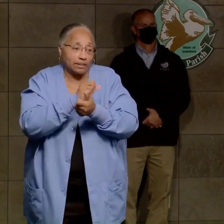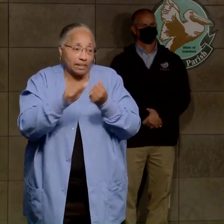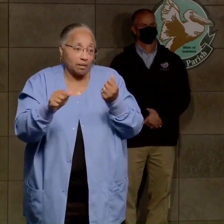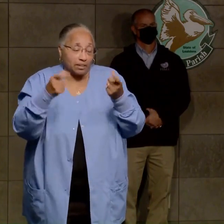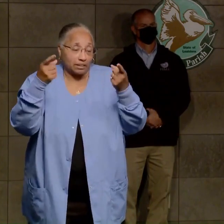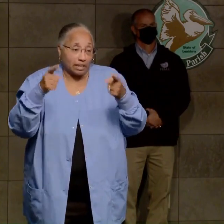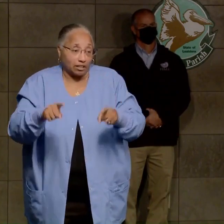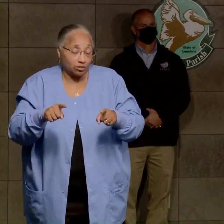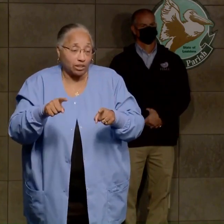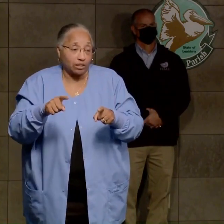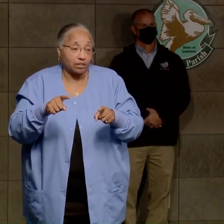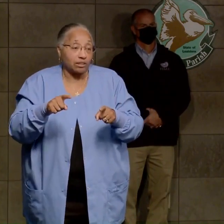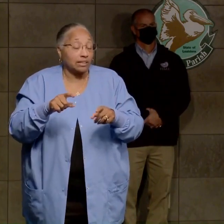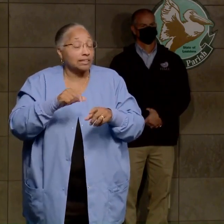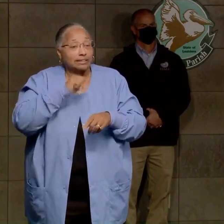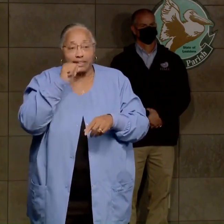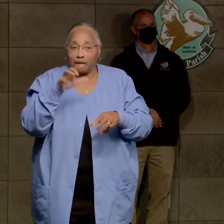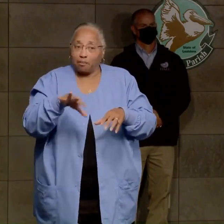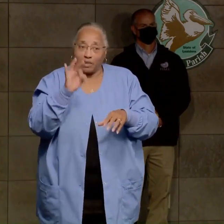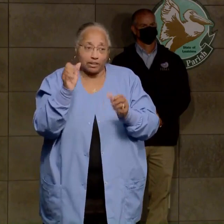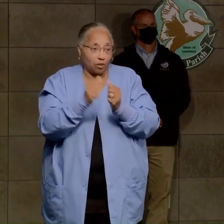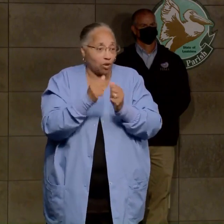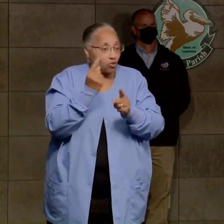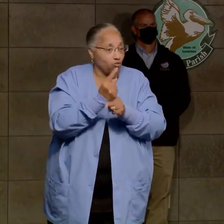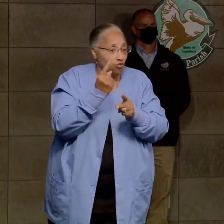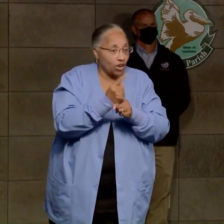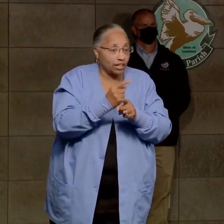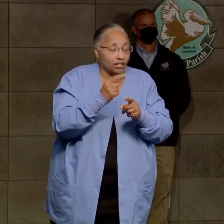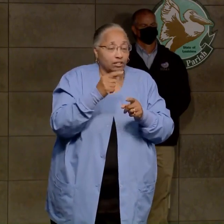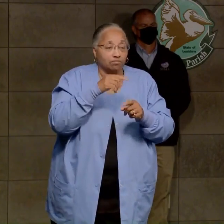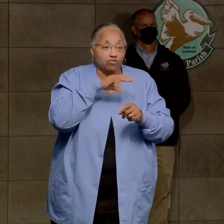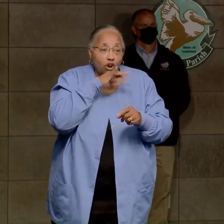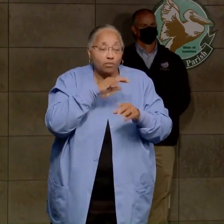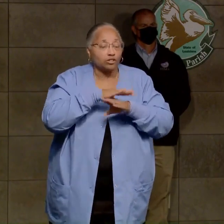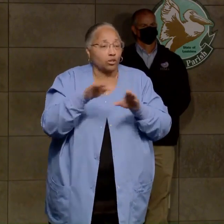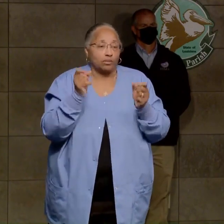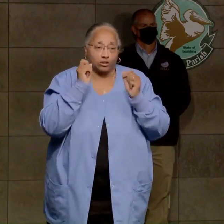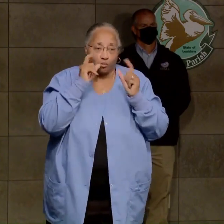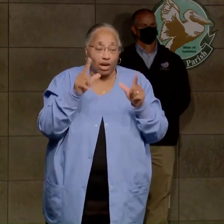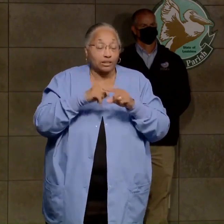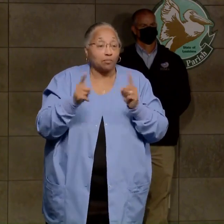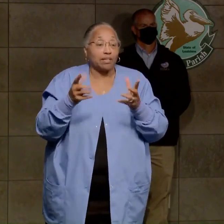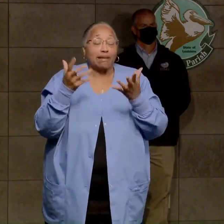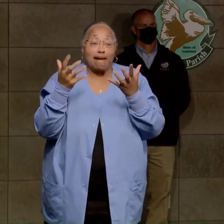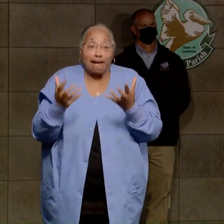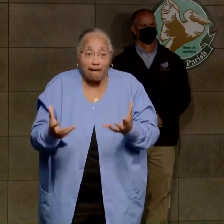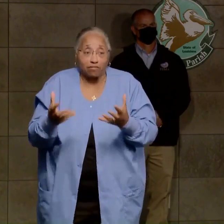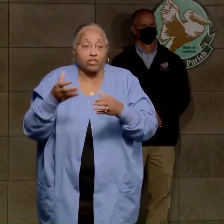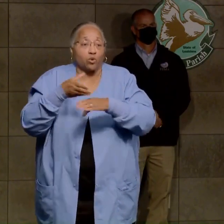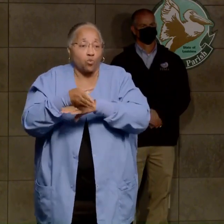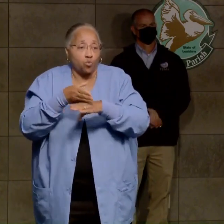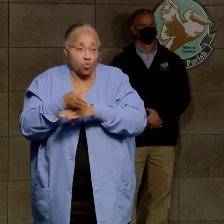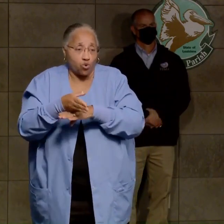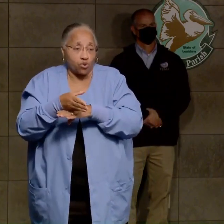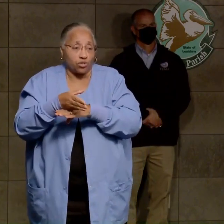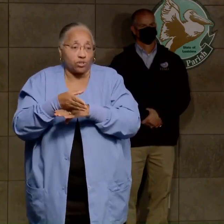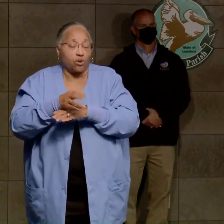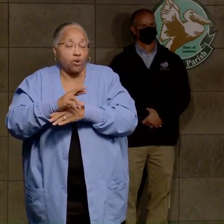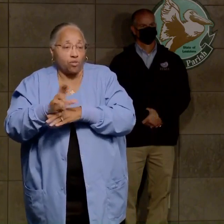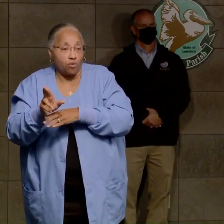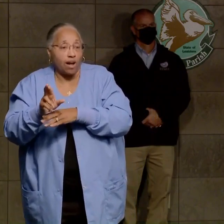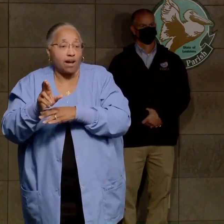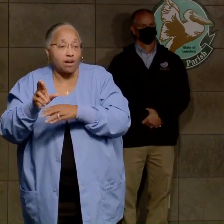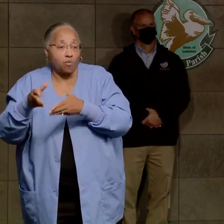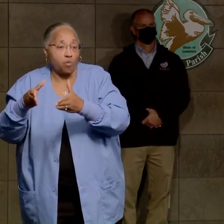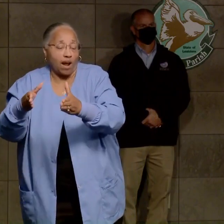be surprised if that doesn't get picked up with your regular garbage. But put the heavy wood, the large pieces, on your right-of-way, and that will get picked